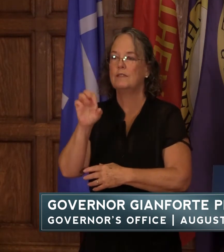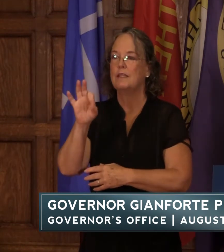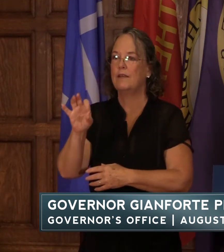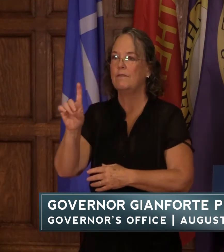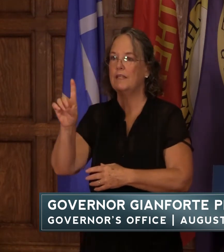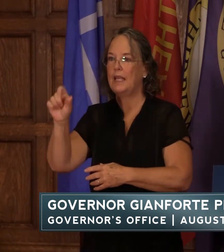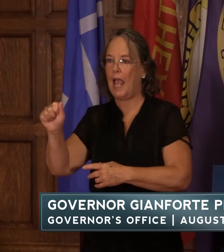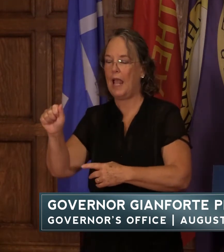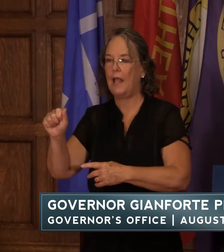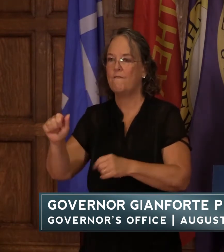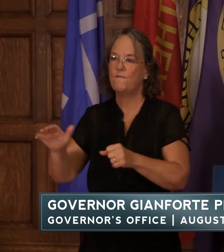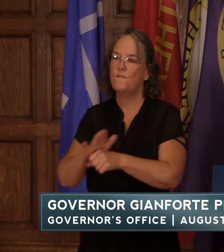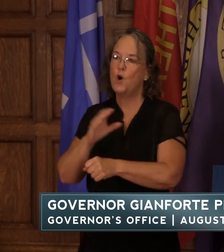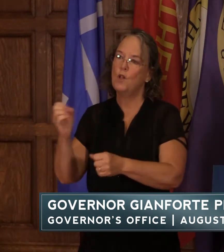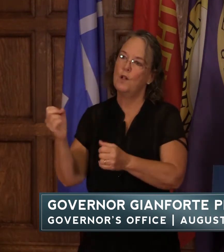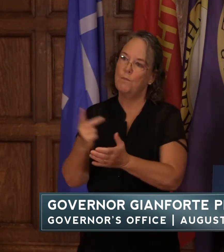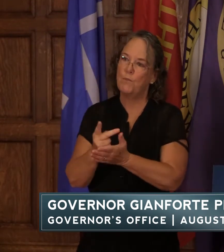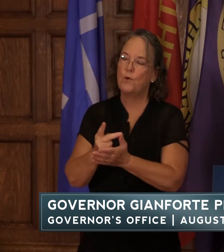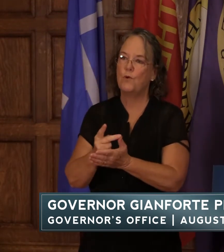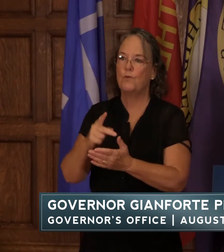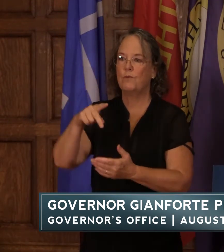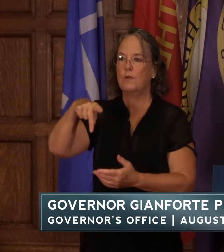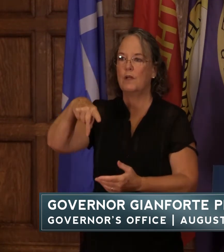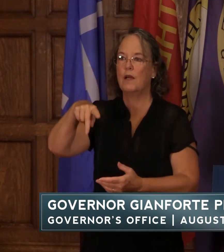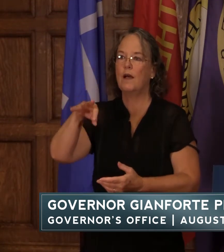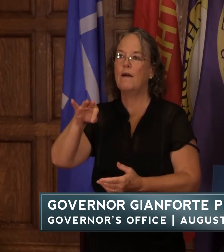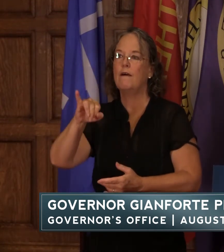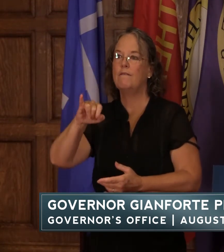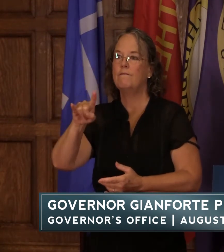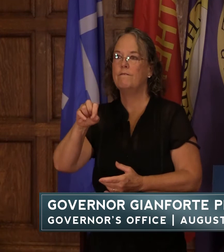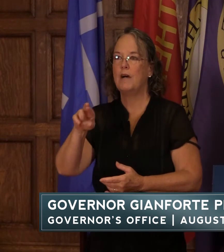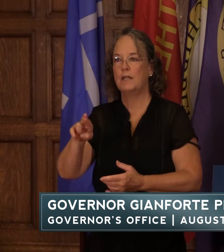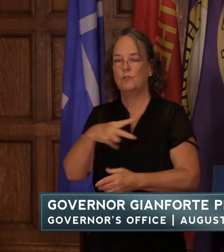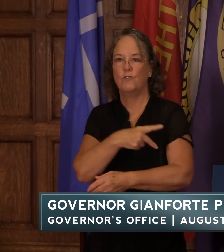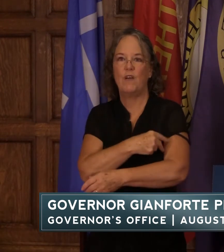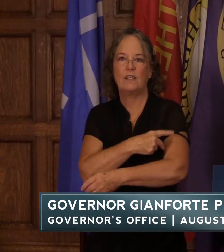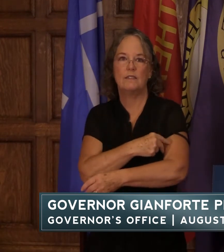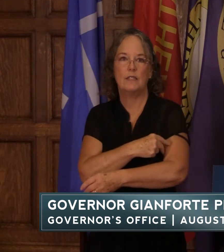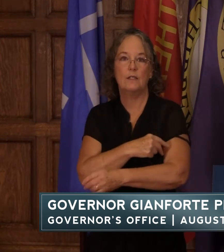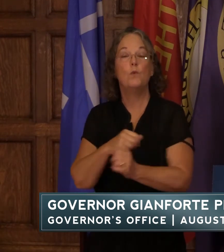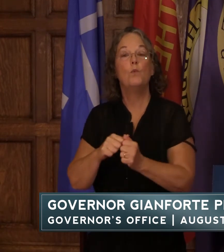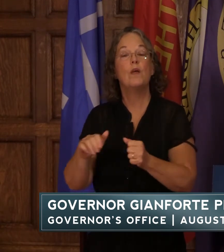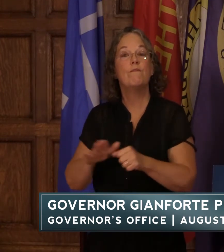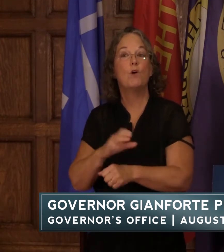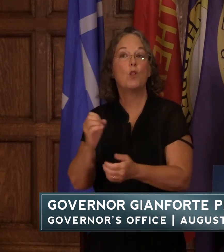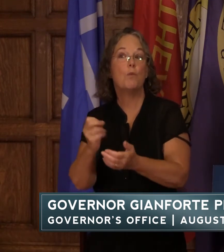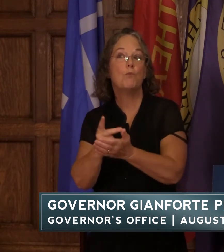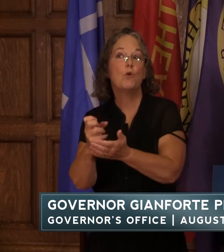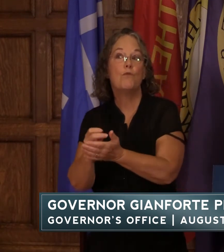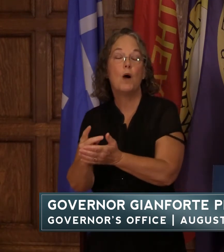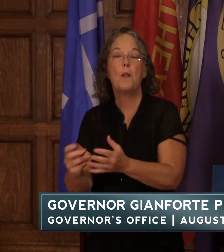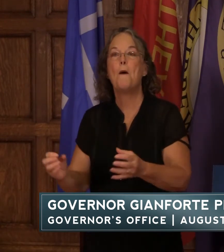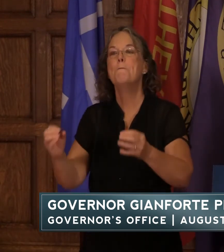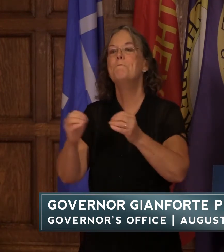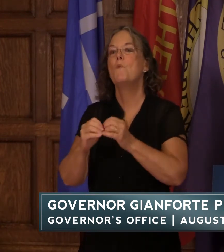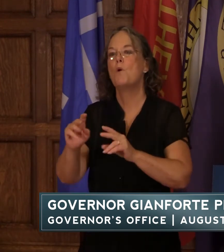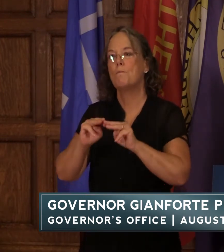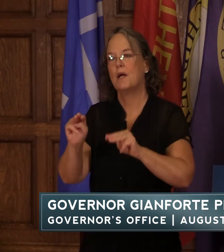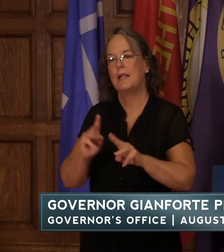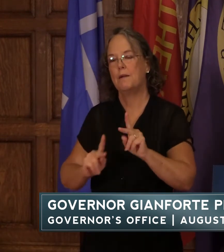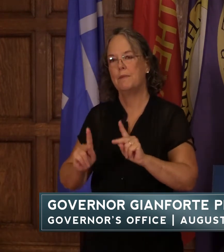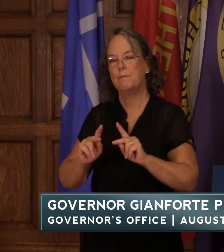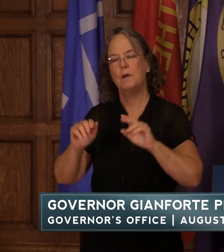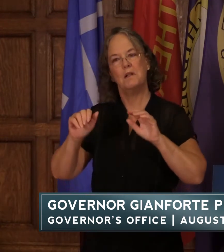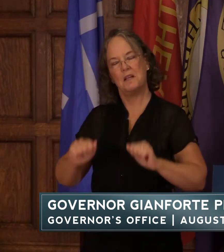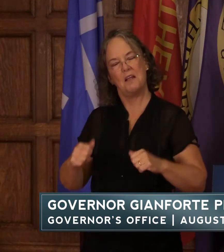administration fully approved the pfizer vaccine with full approval more and more montanans can be